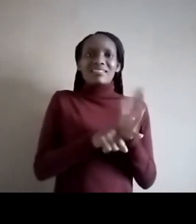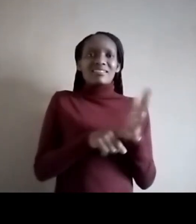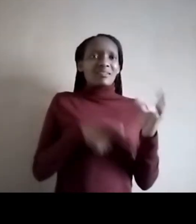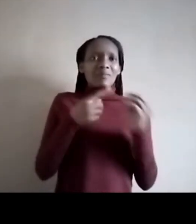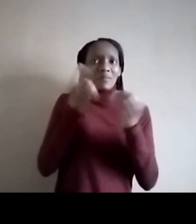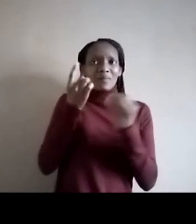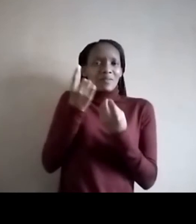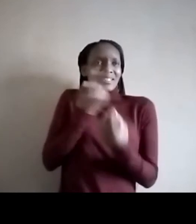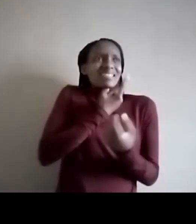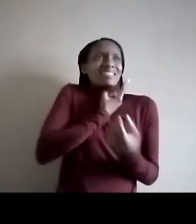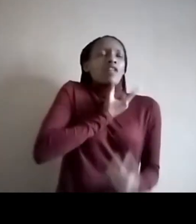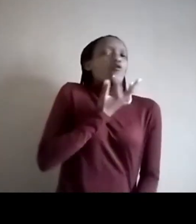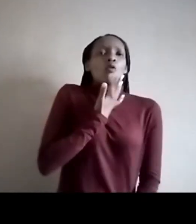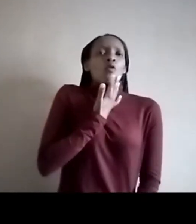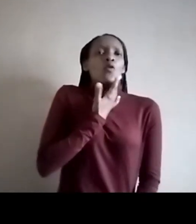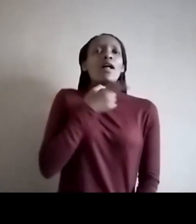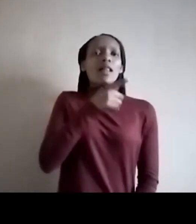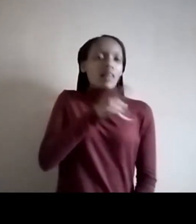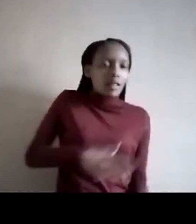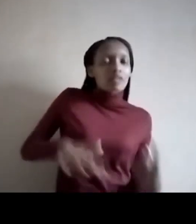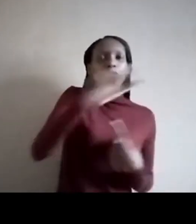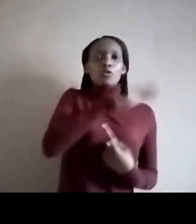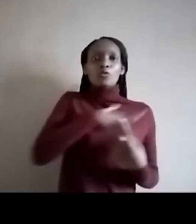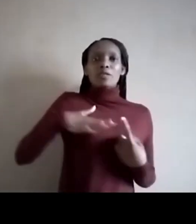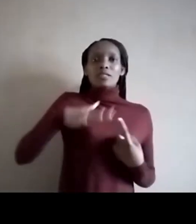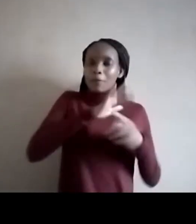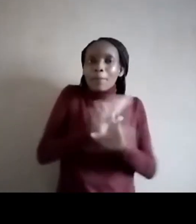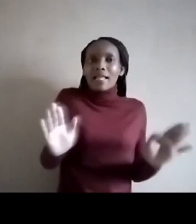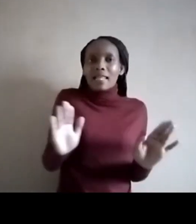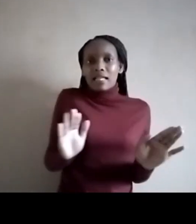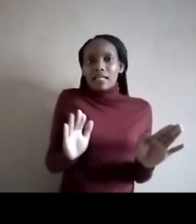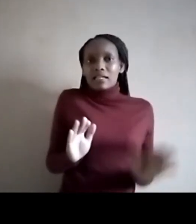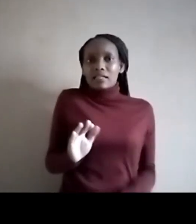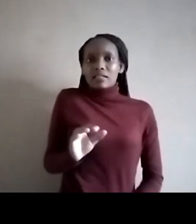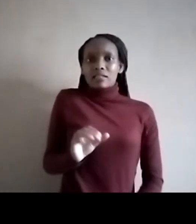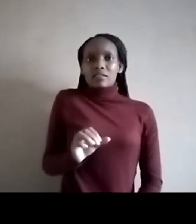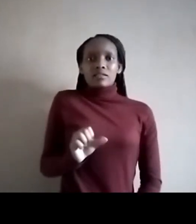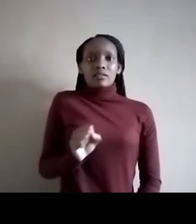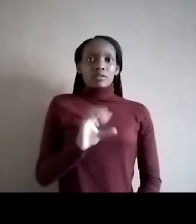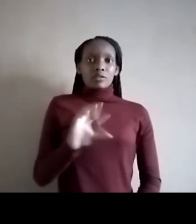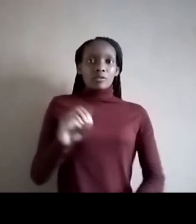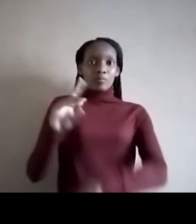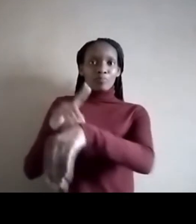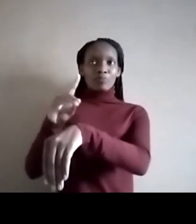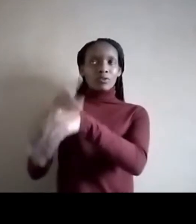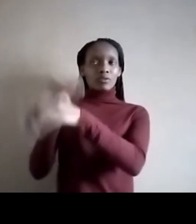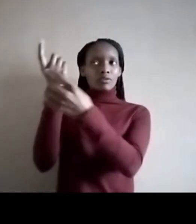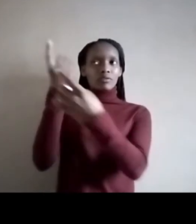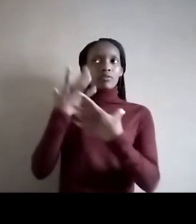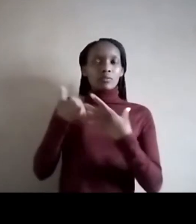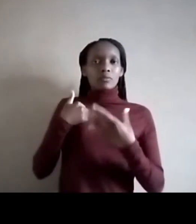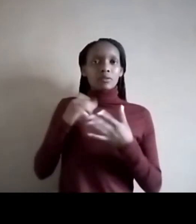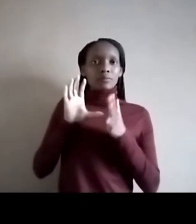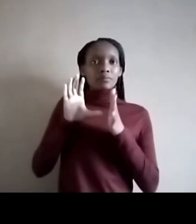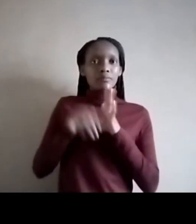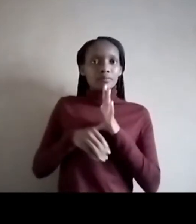how those circumstances have relegated them to the DISs. So when doctors told me that I was disabled, mean, very rarely do I